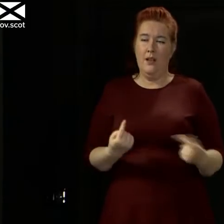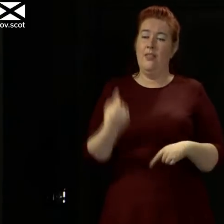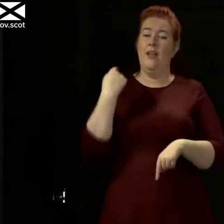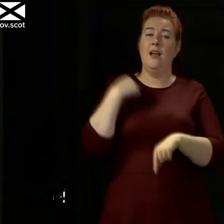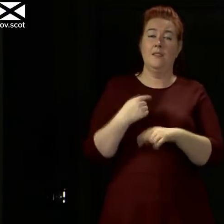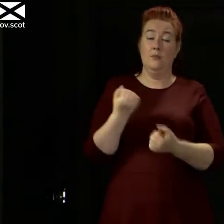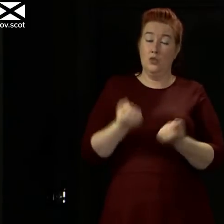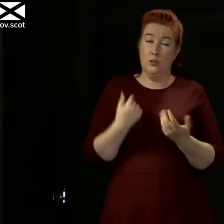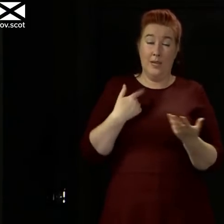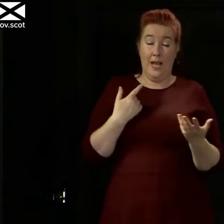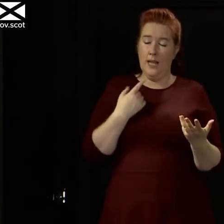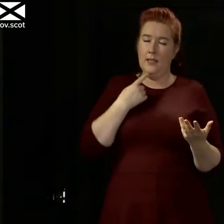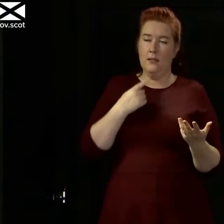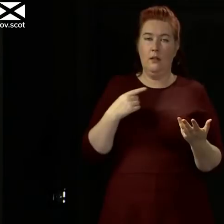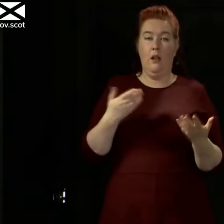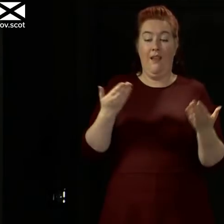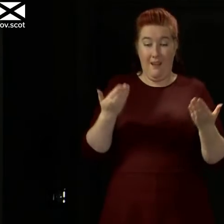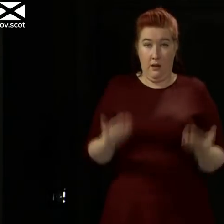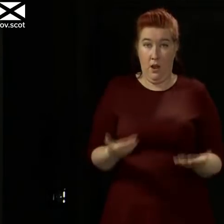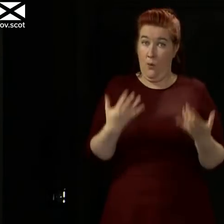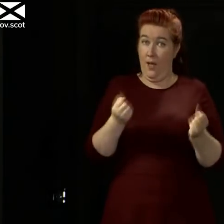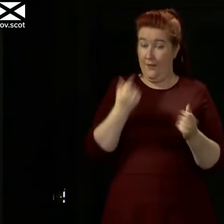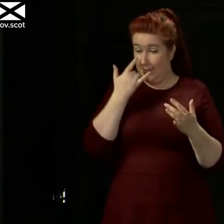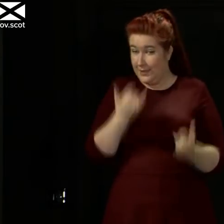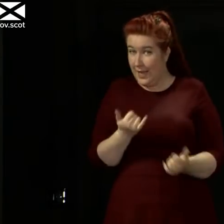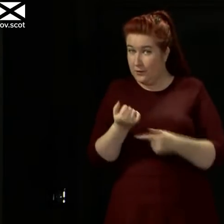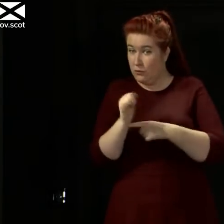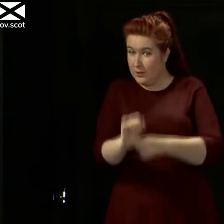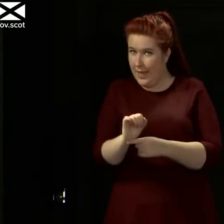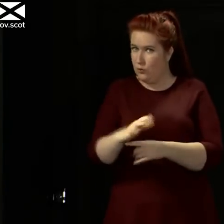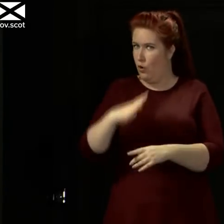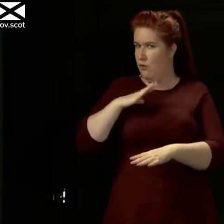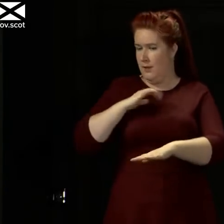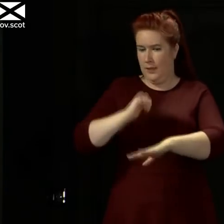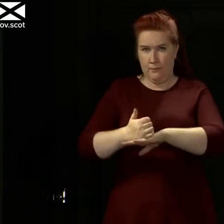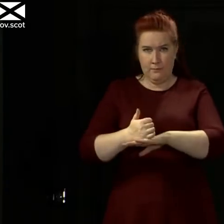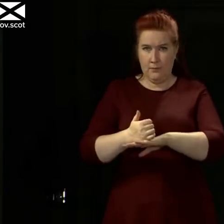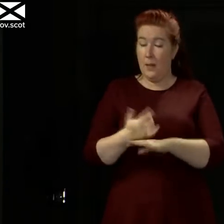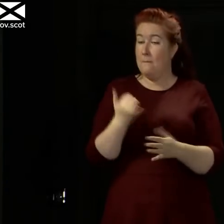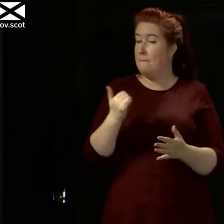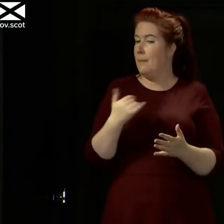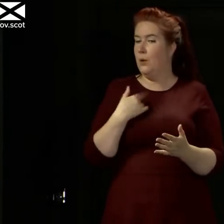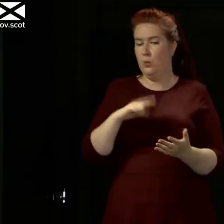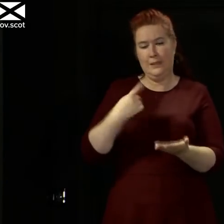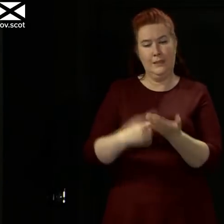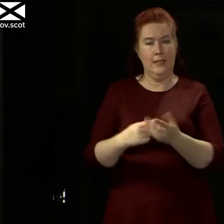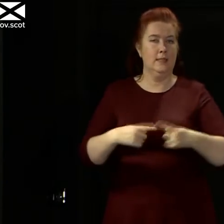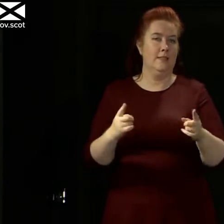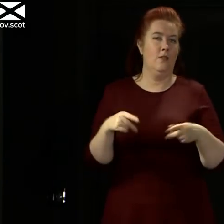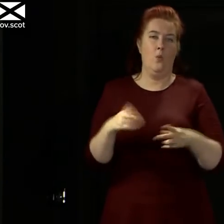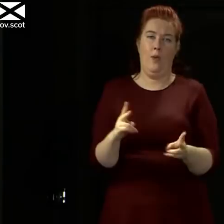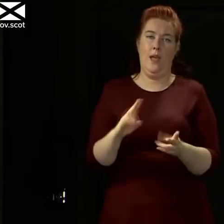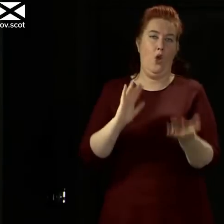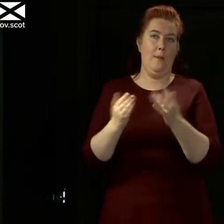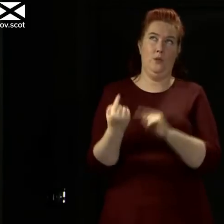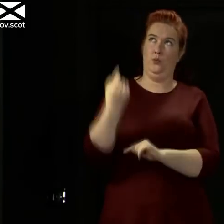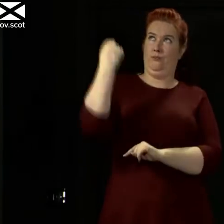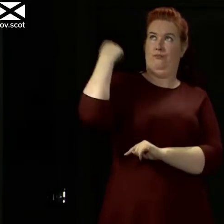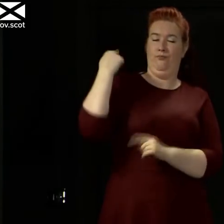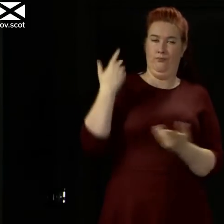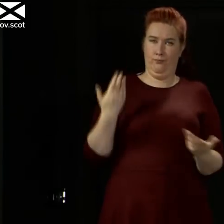this phase of the virus with test and protect, operational, different judgments may be applied. The balance between